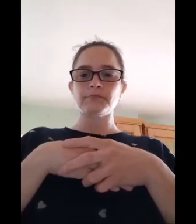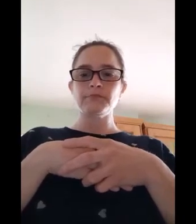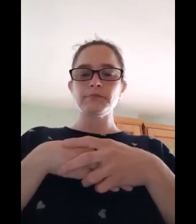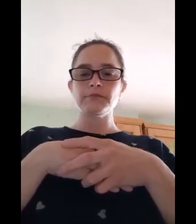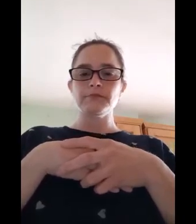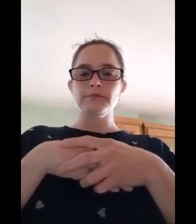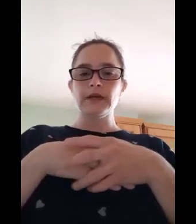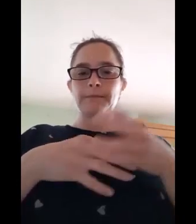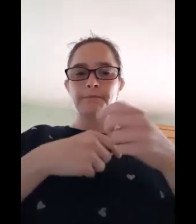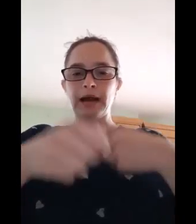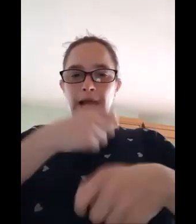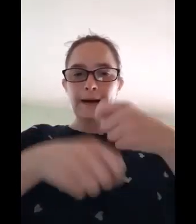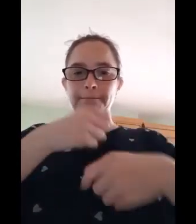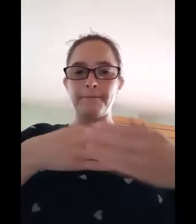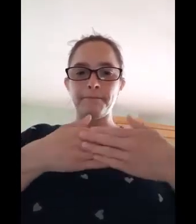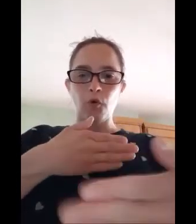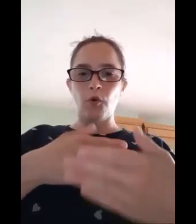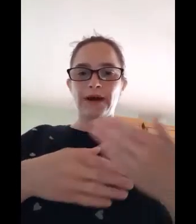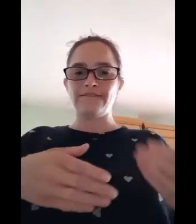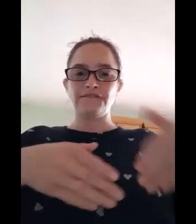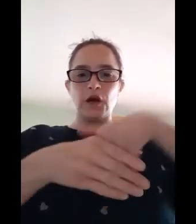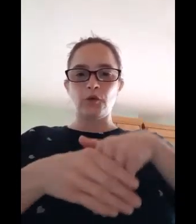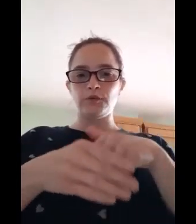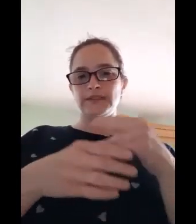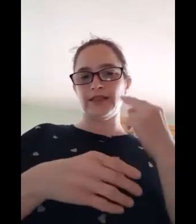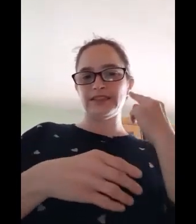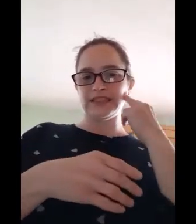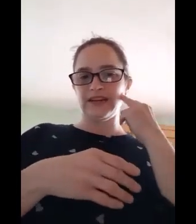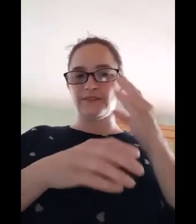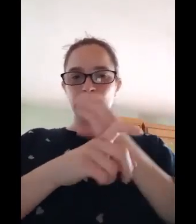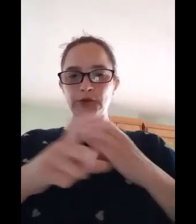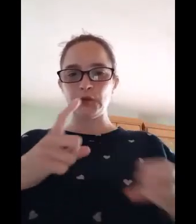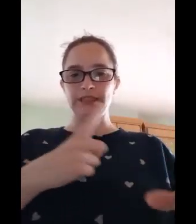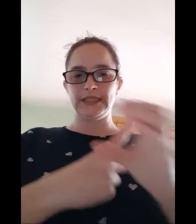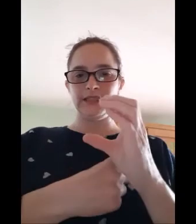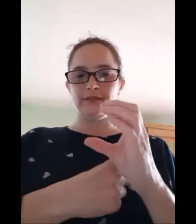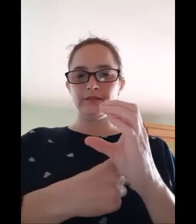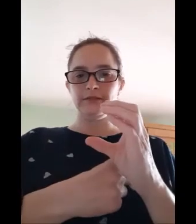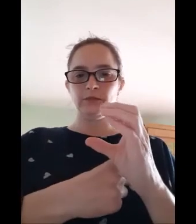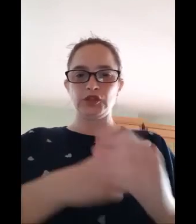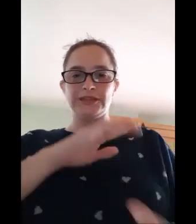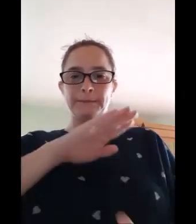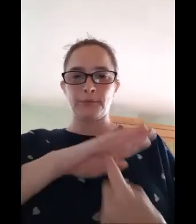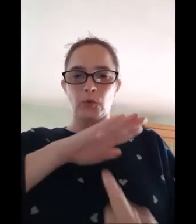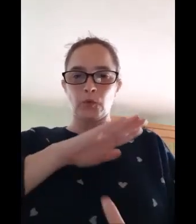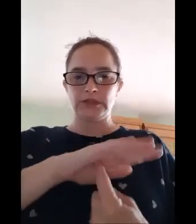And become more involved in the deaf community, which is important.